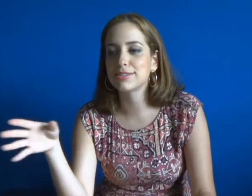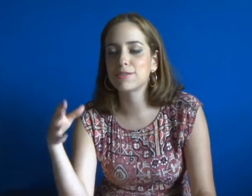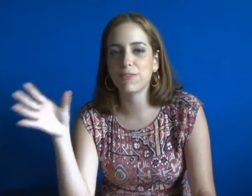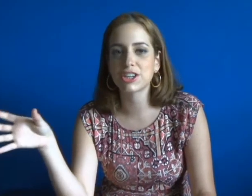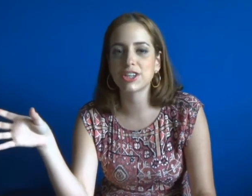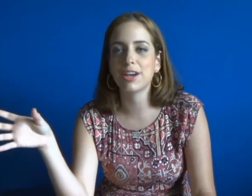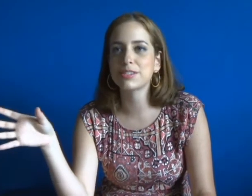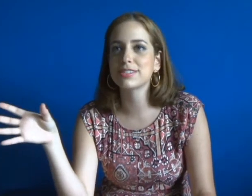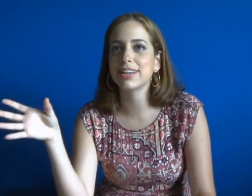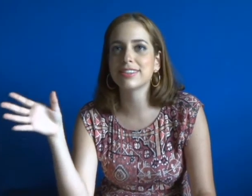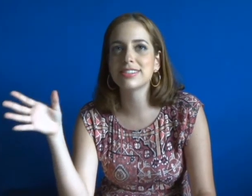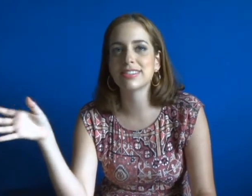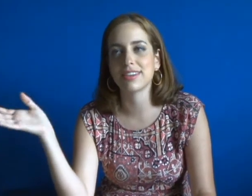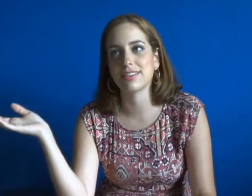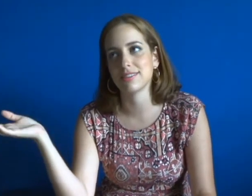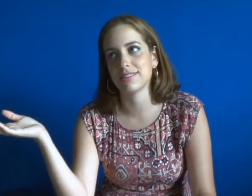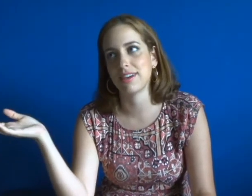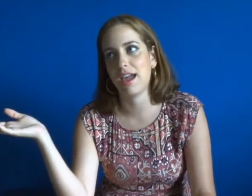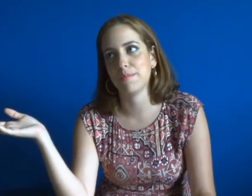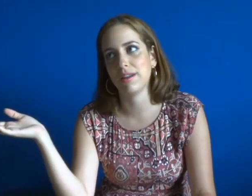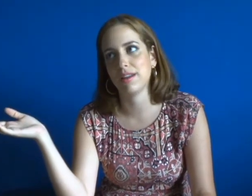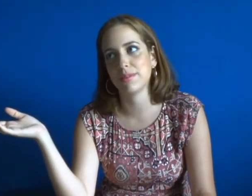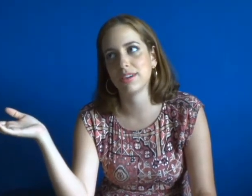just fiction, I was just like, this thing doesn't happen. I mean,